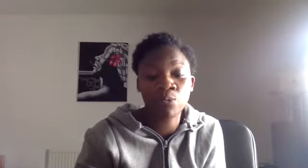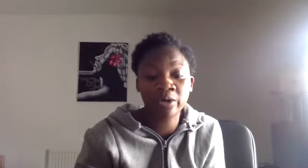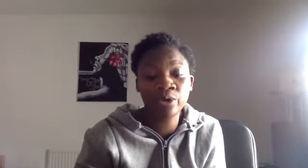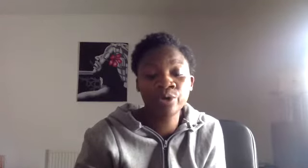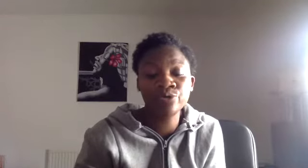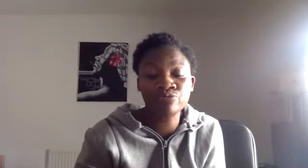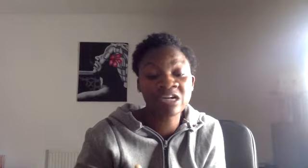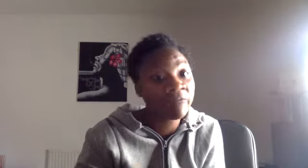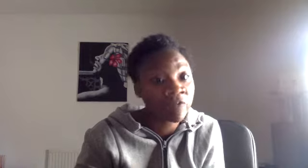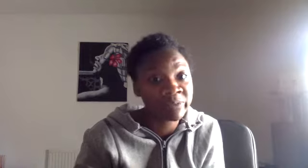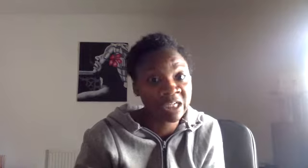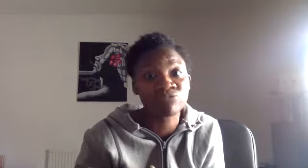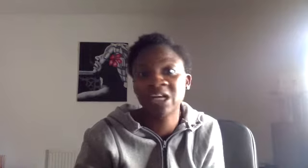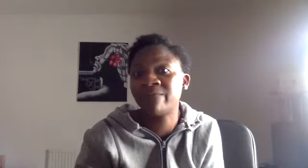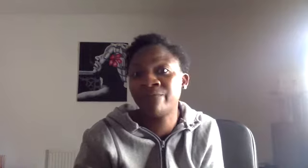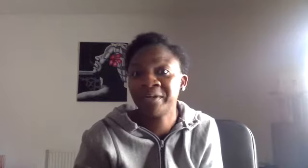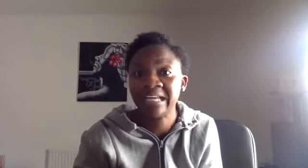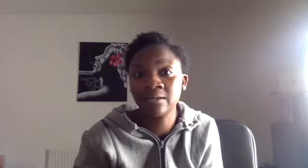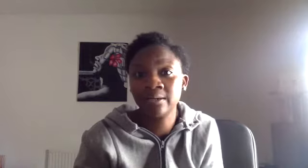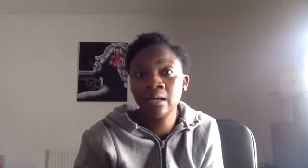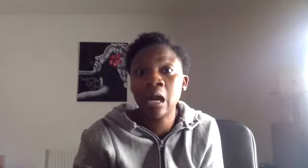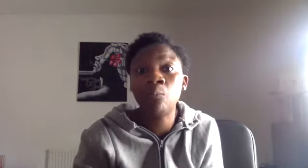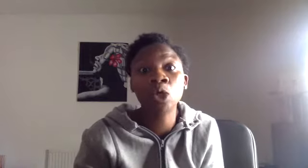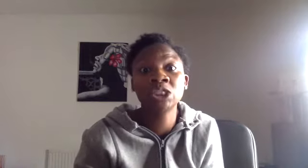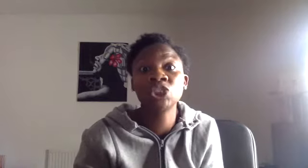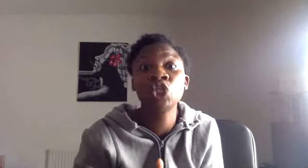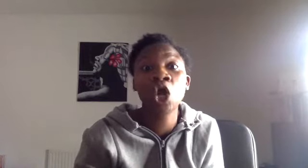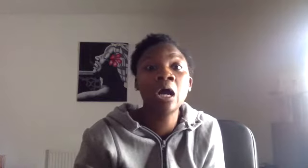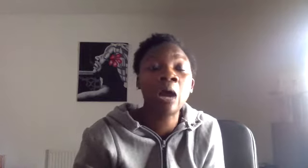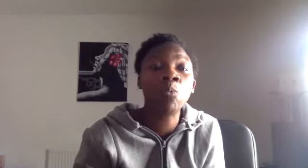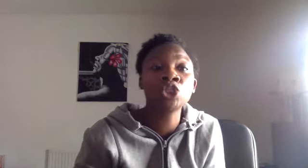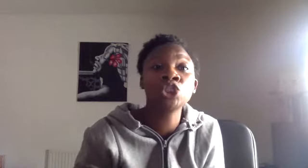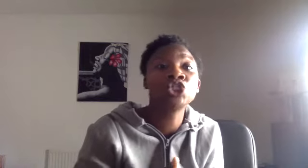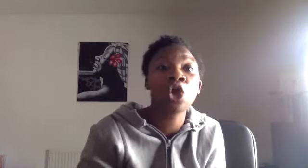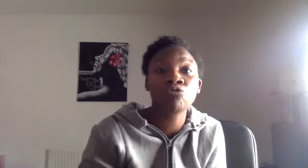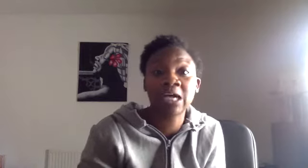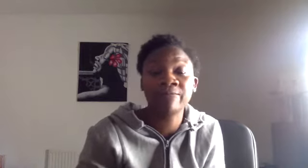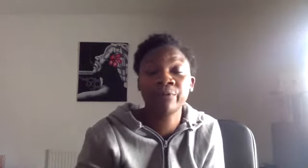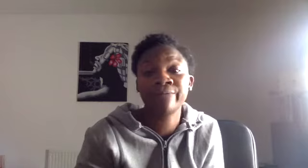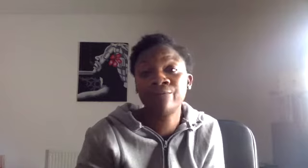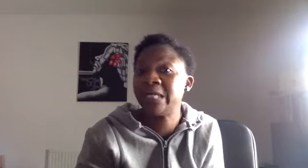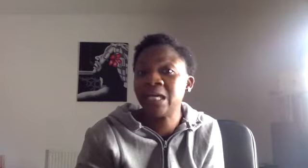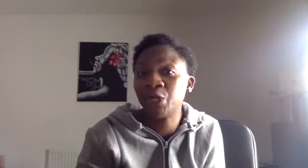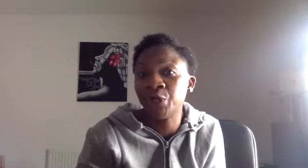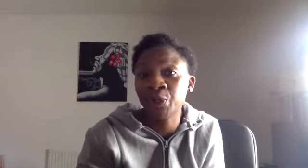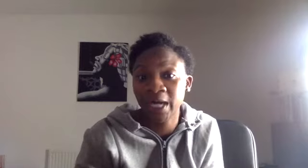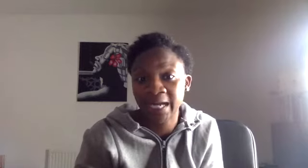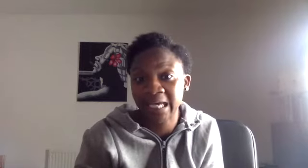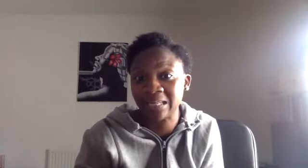who recovers, but doesn't recover fully? And what does not recovering fully look like in that